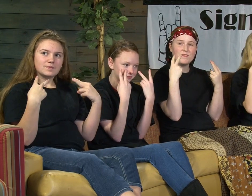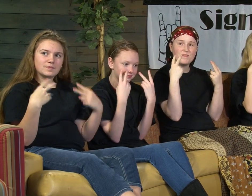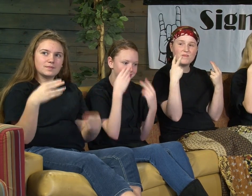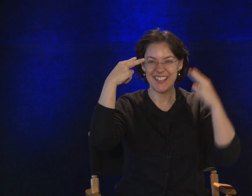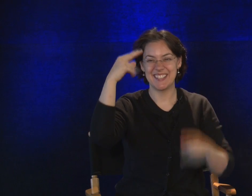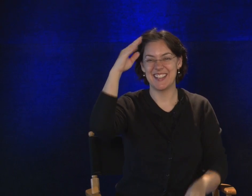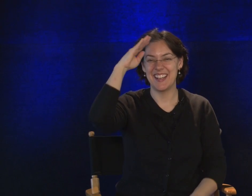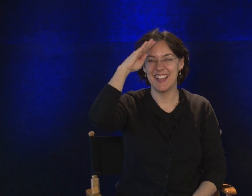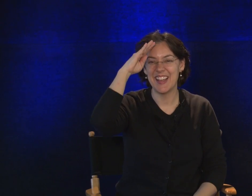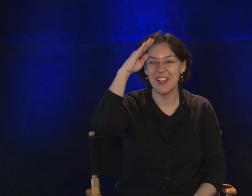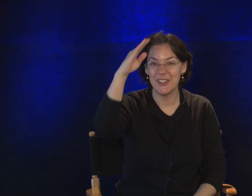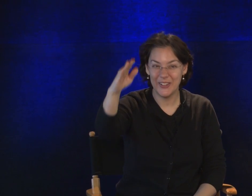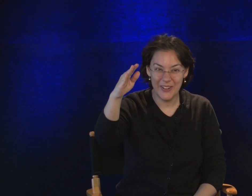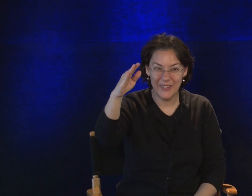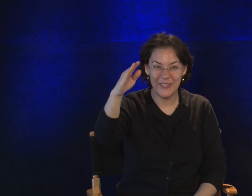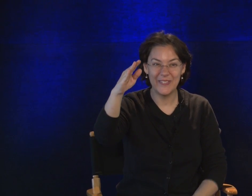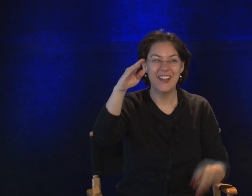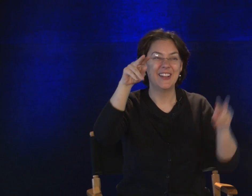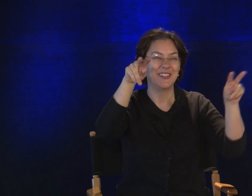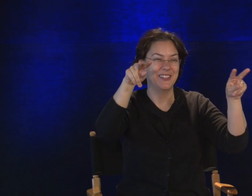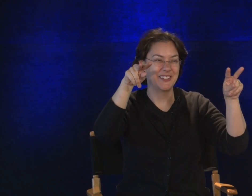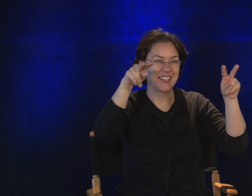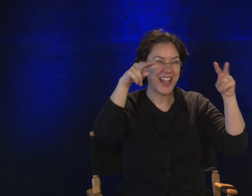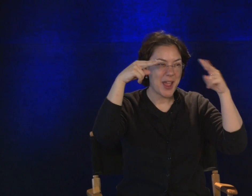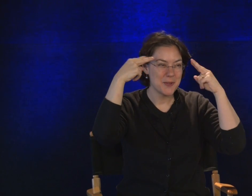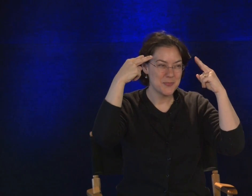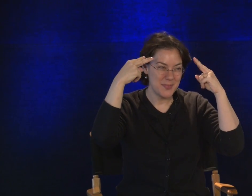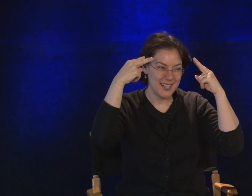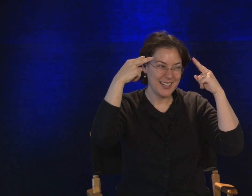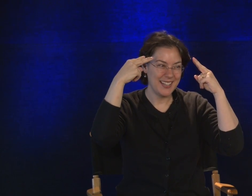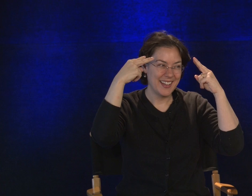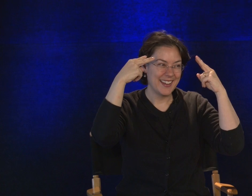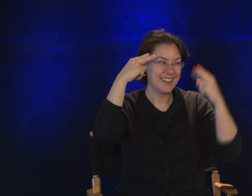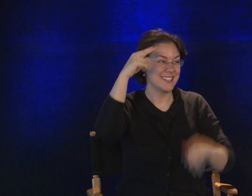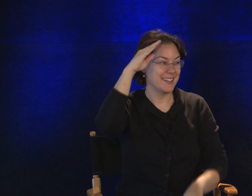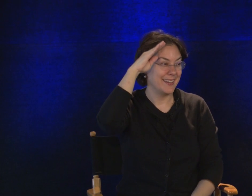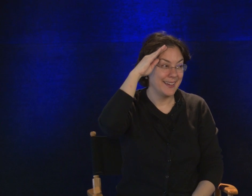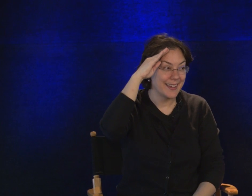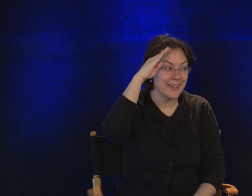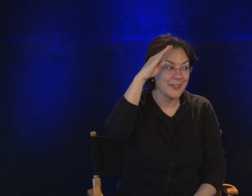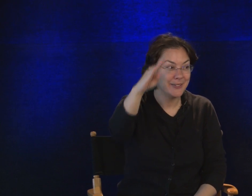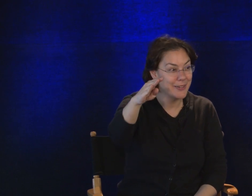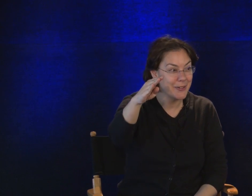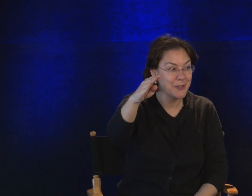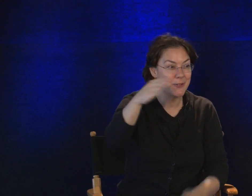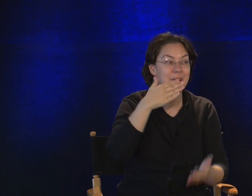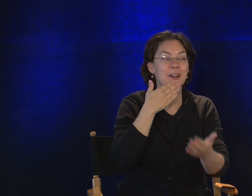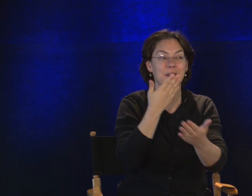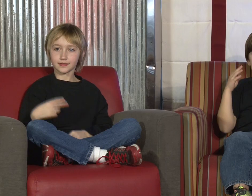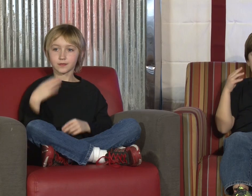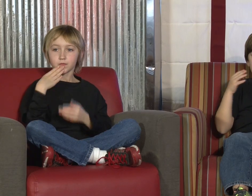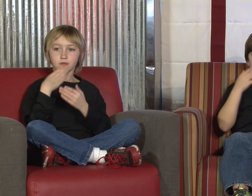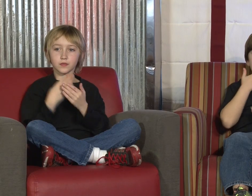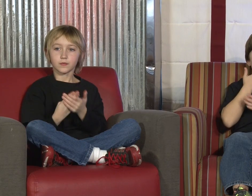and say hello. Look at me and say hello. Good